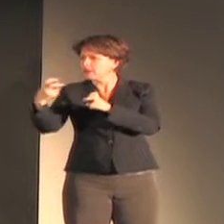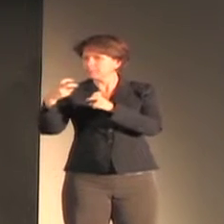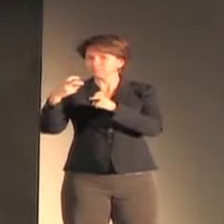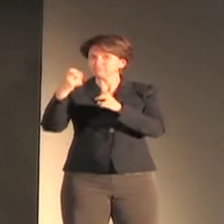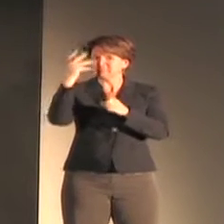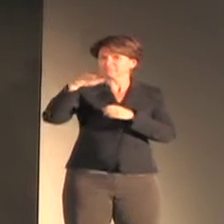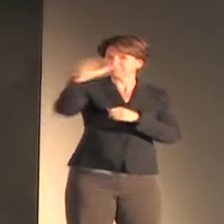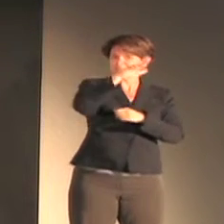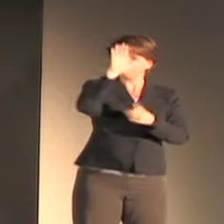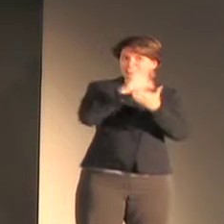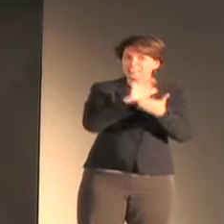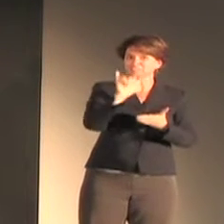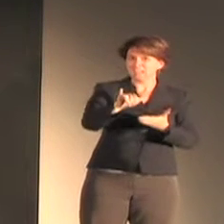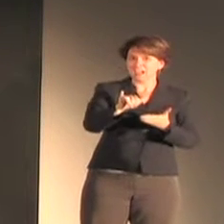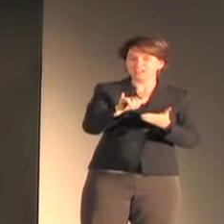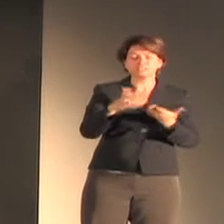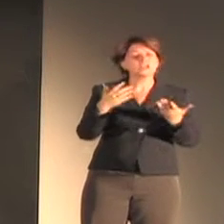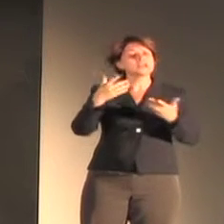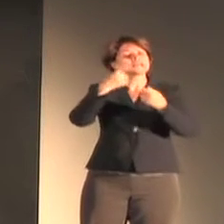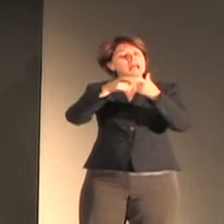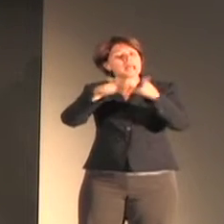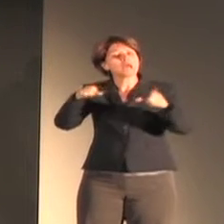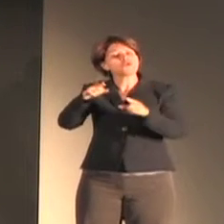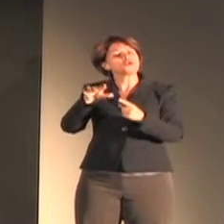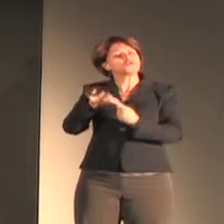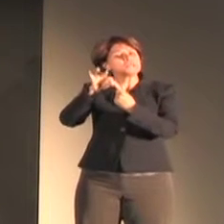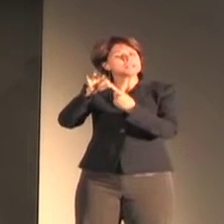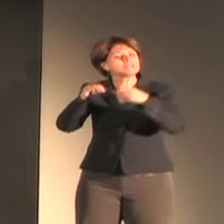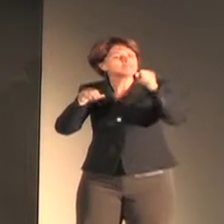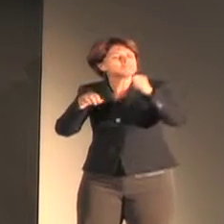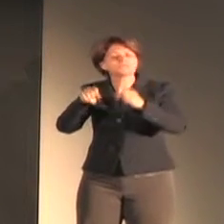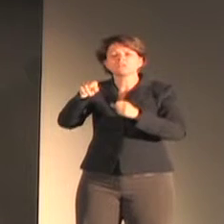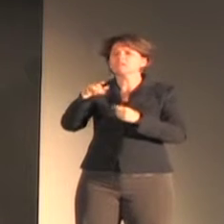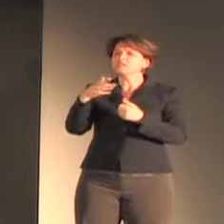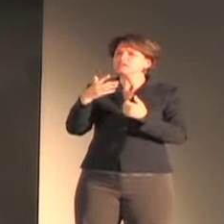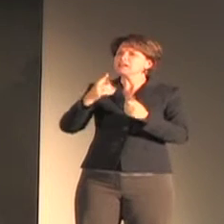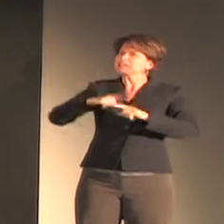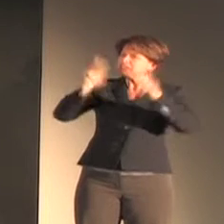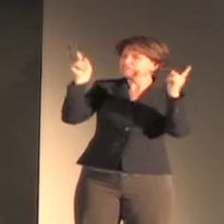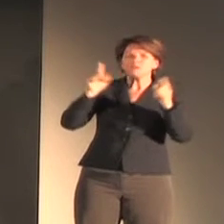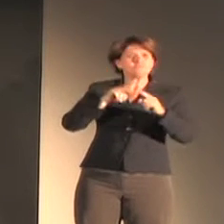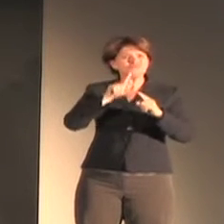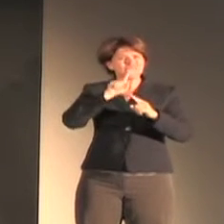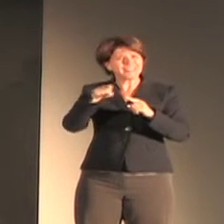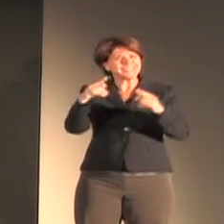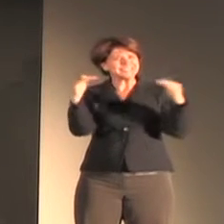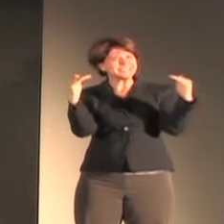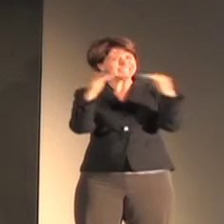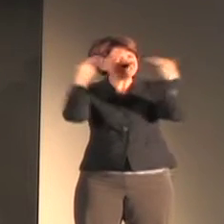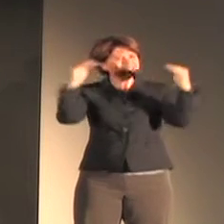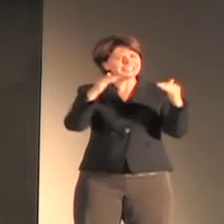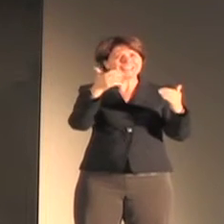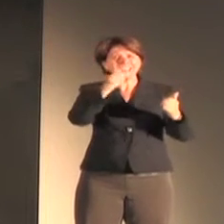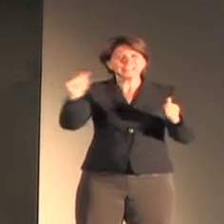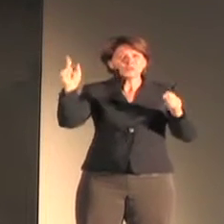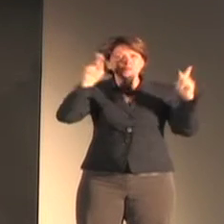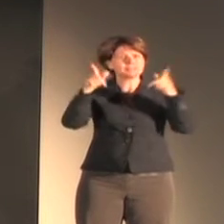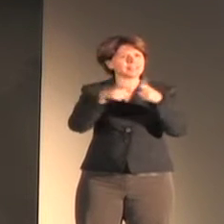special, they are, of course, truly human languages on a par with all other human languages, but they are also more.